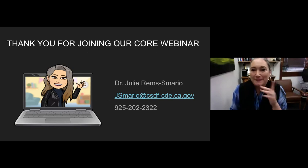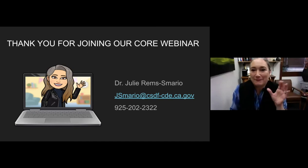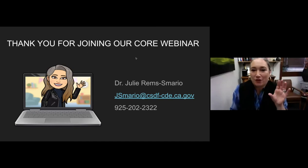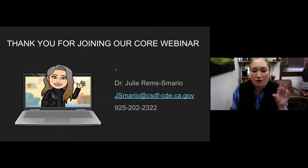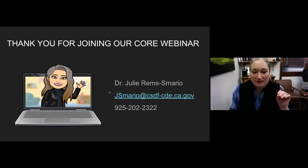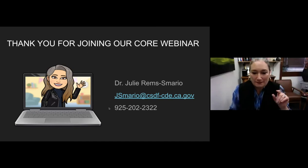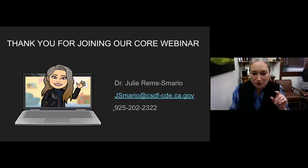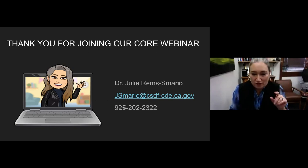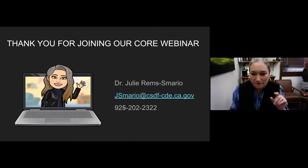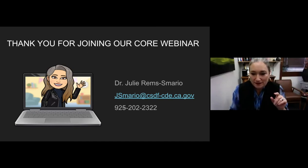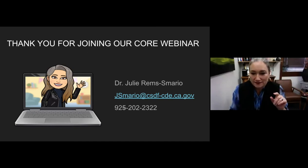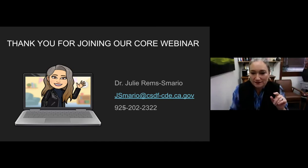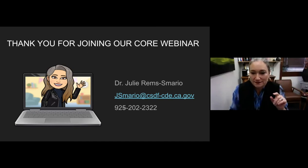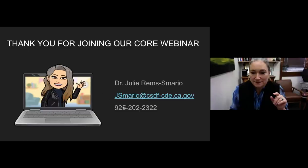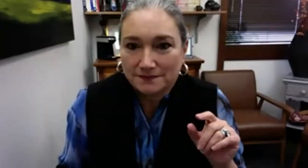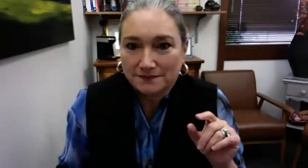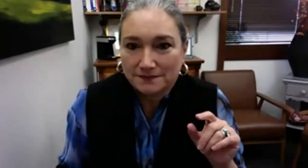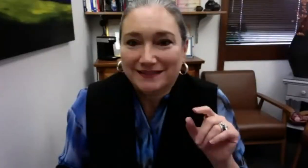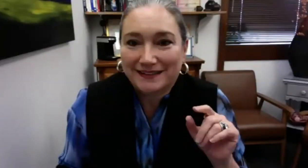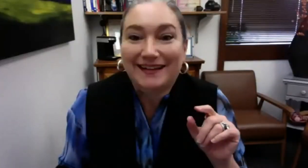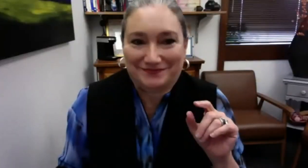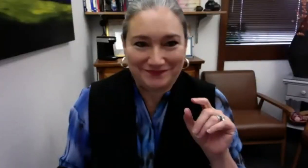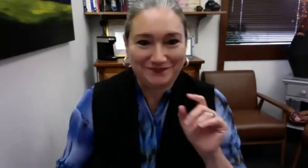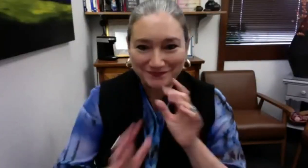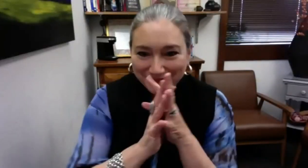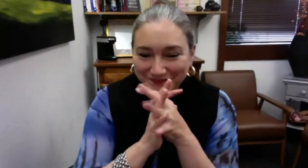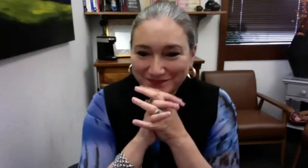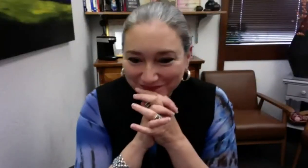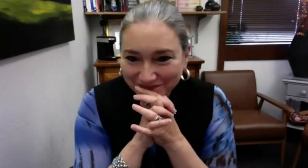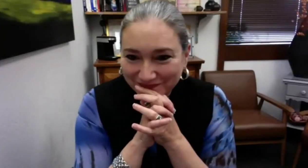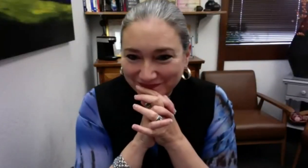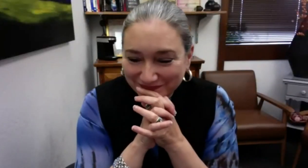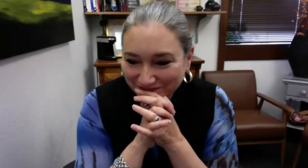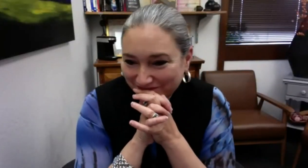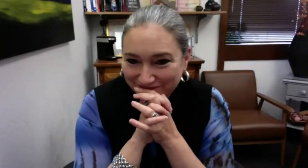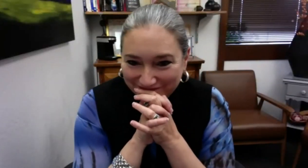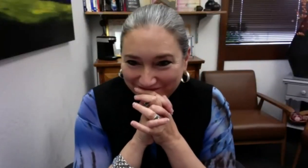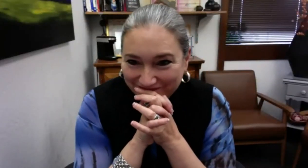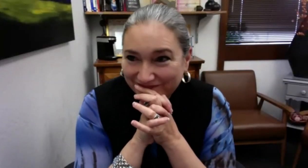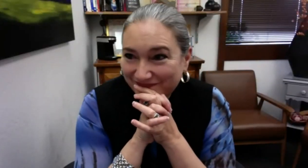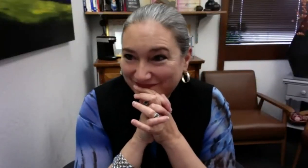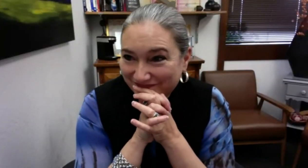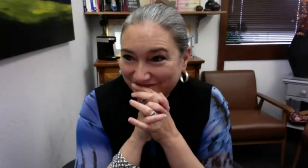Jack says, thank you so much. You know, this is the kind of conversation just we need to continue to have.